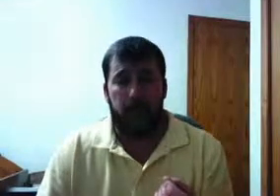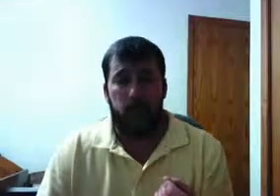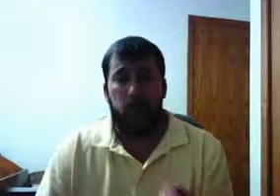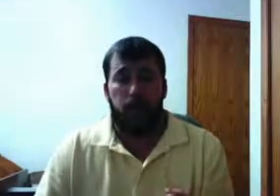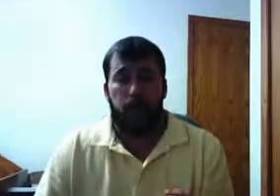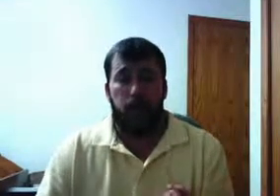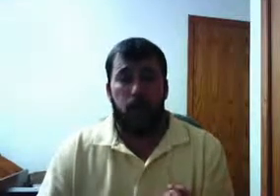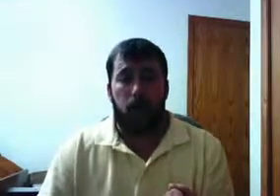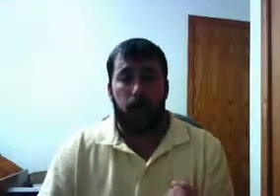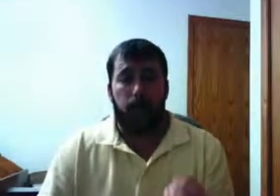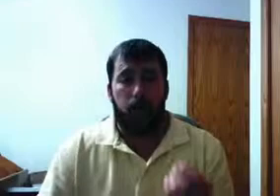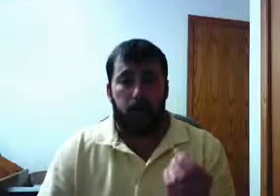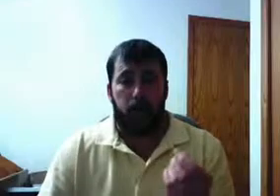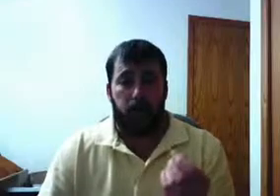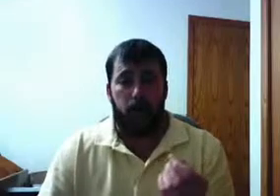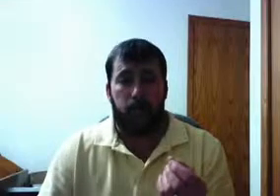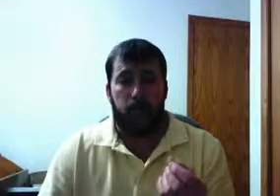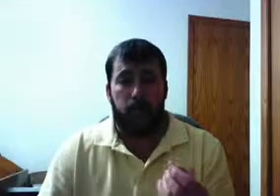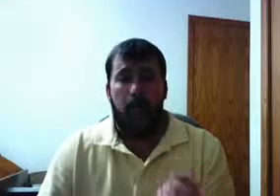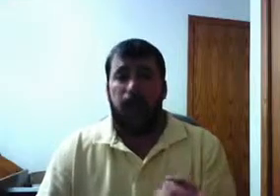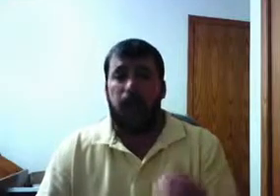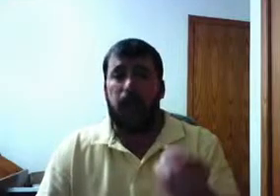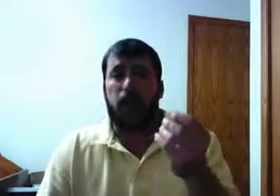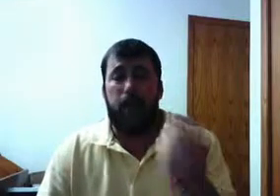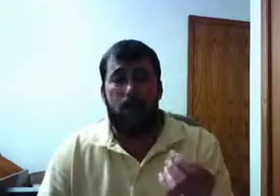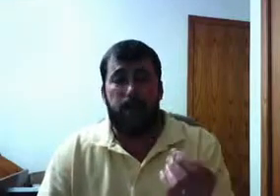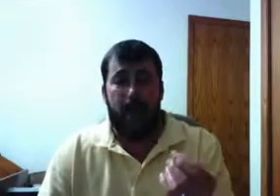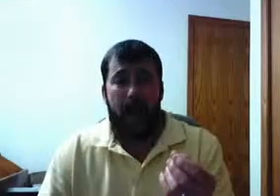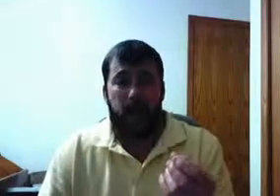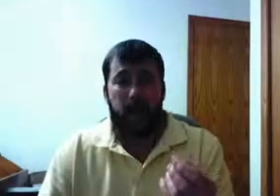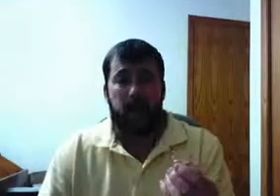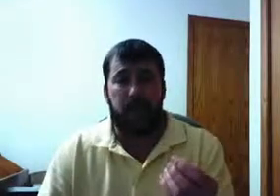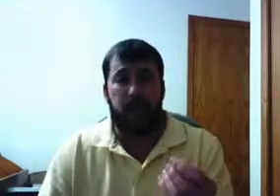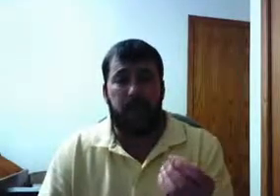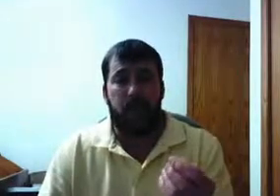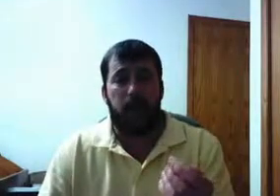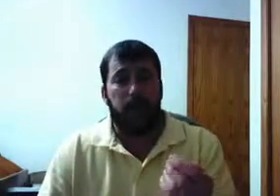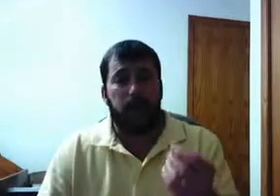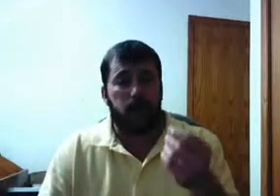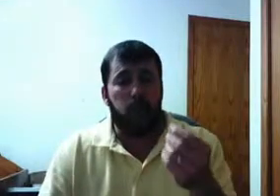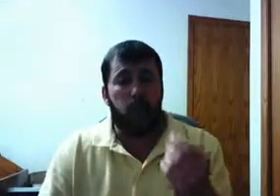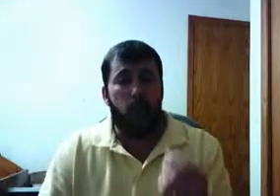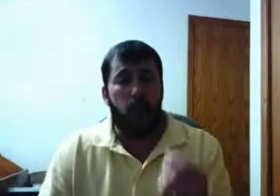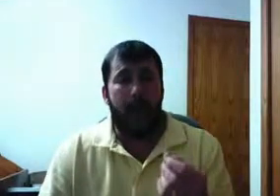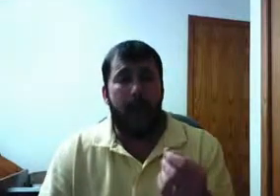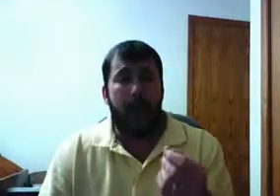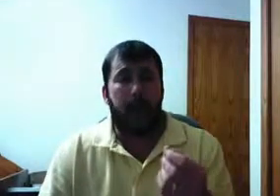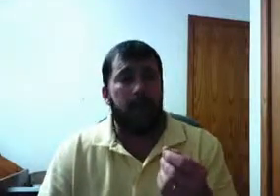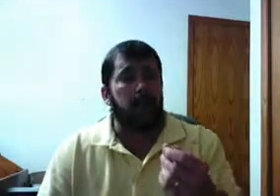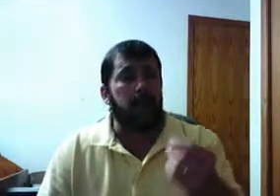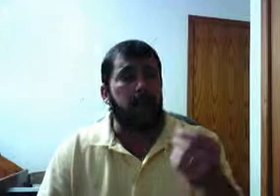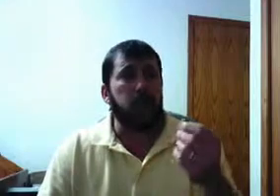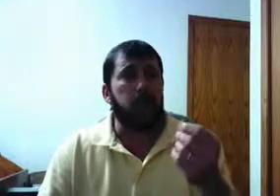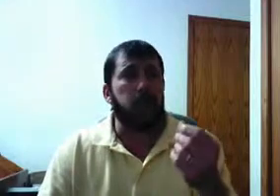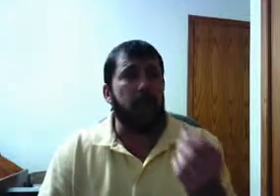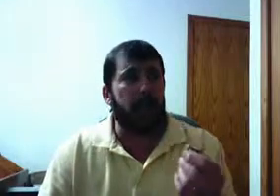that are on the verge of starvation. They do not care about it. They sit there and they drink their wine. They drink their champagne.